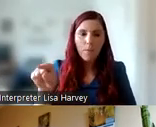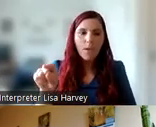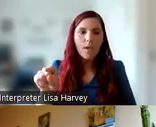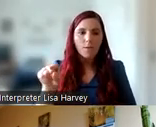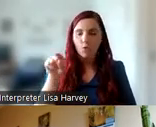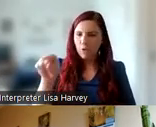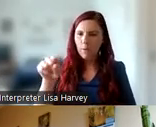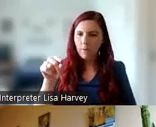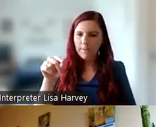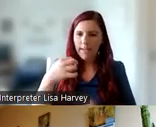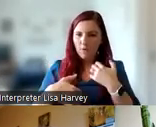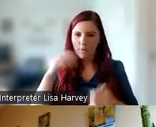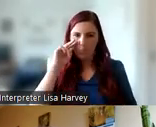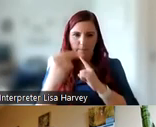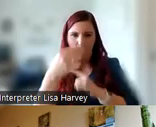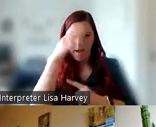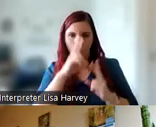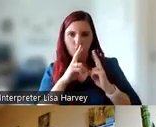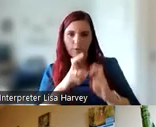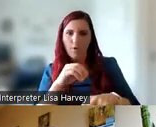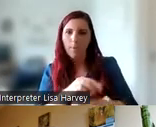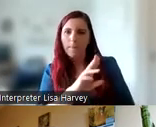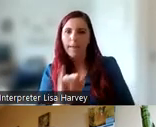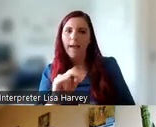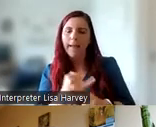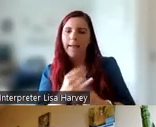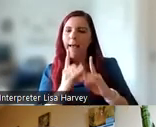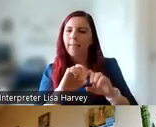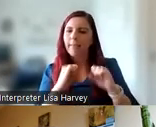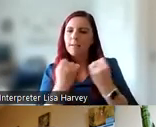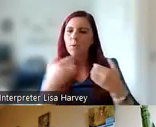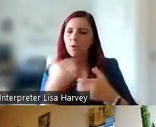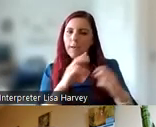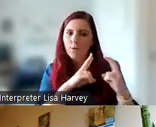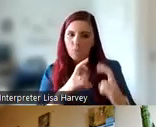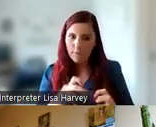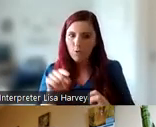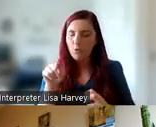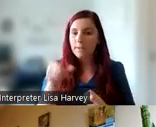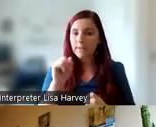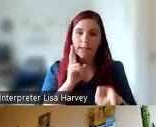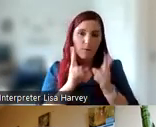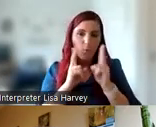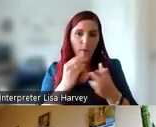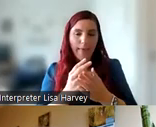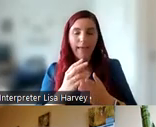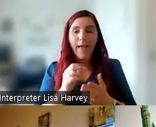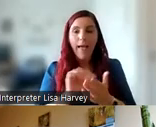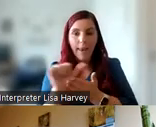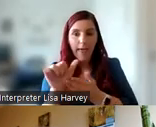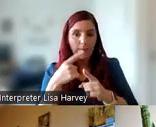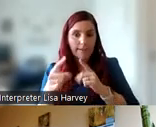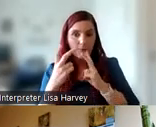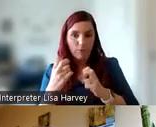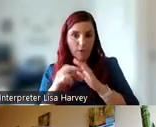the perspective of Irish researchers on PPI in health and social care research. She conducted interviews with 11 researchers at different career stages,